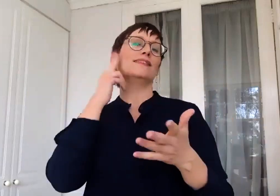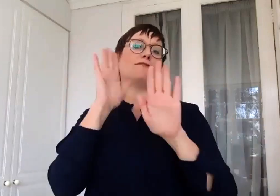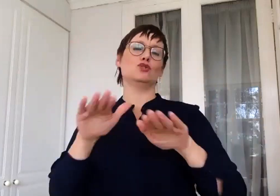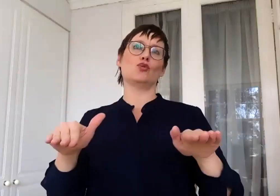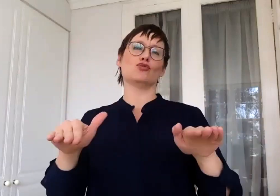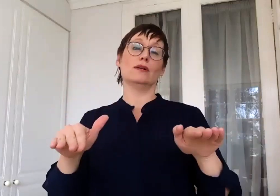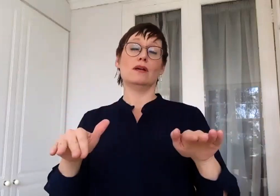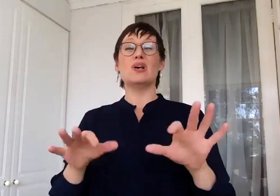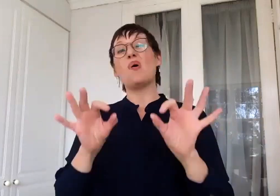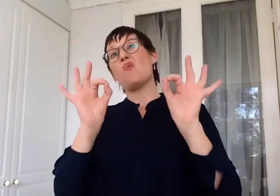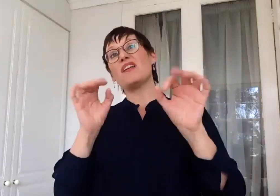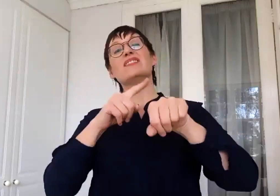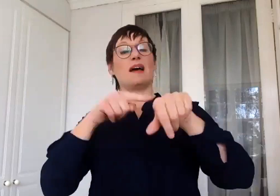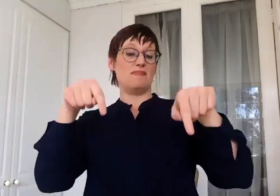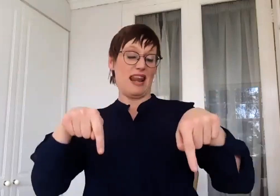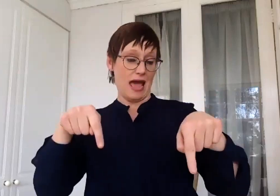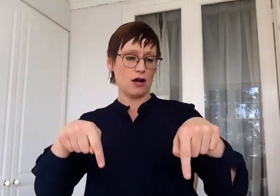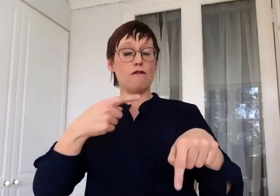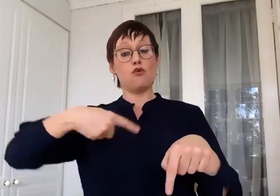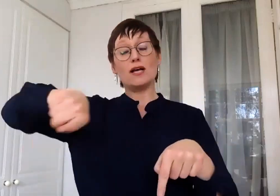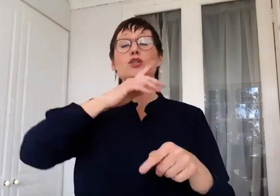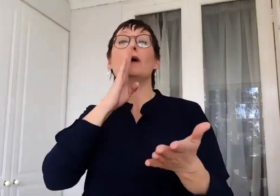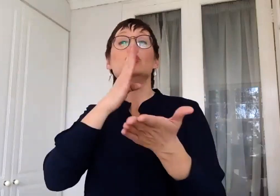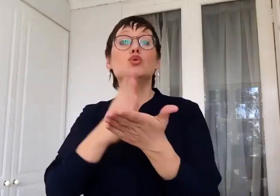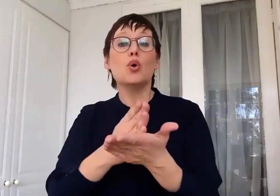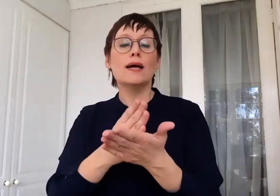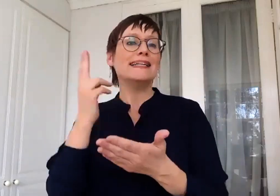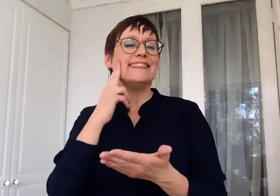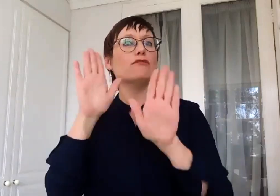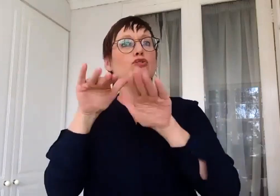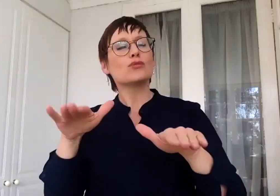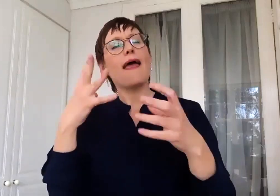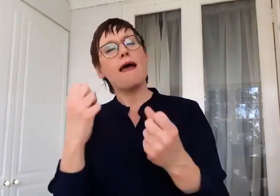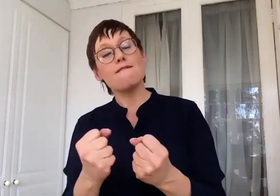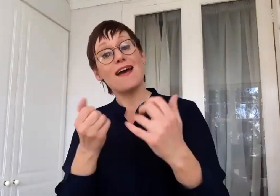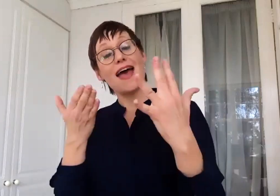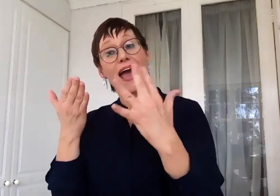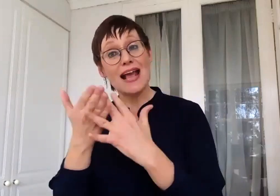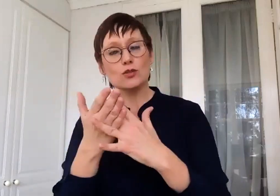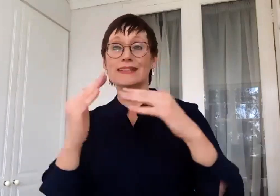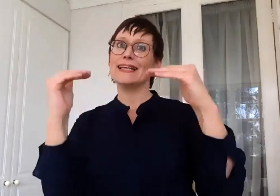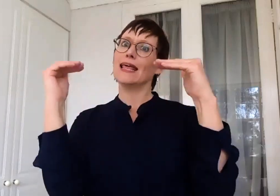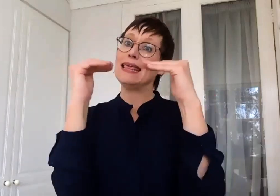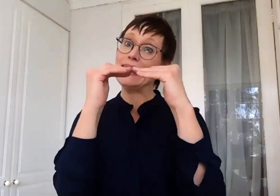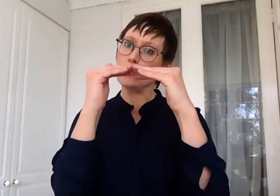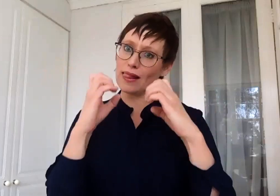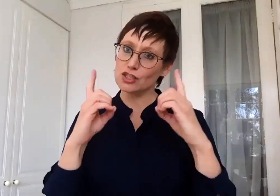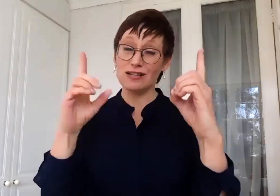children can do. And we can really push the limits to make sure that they're getting equal education, which has not been happening very well in the